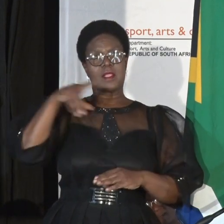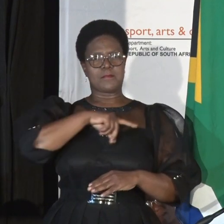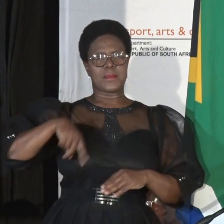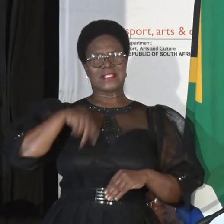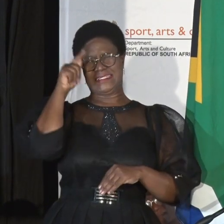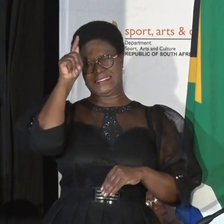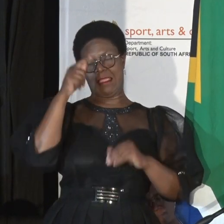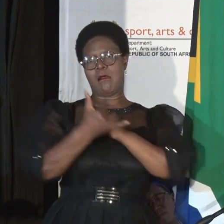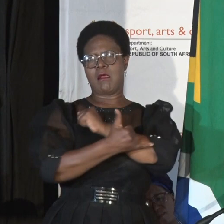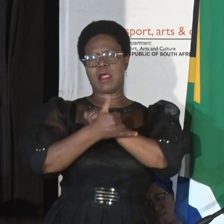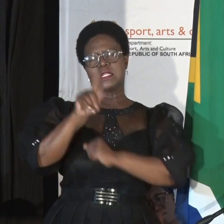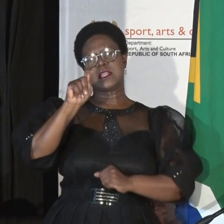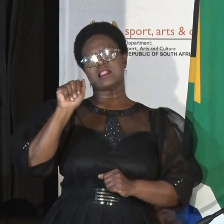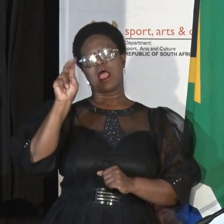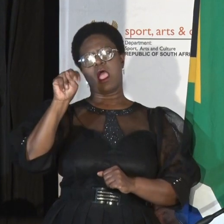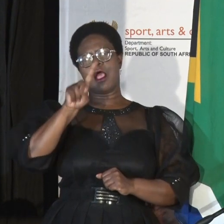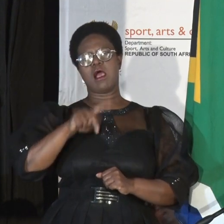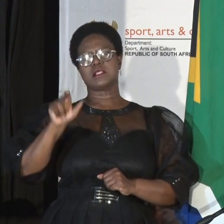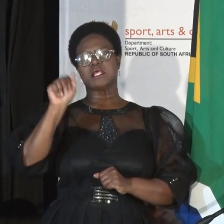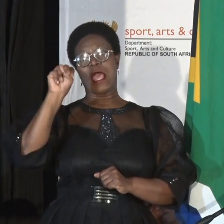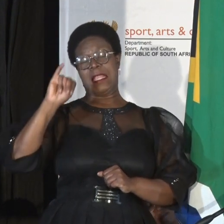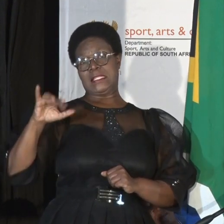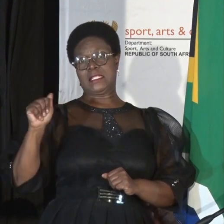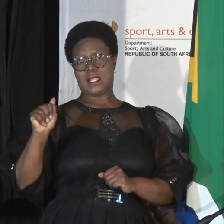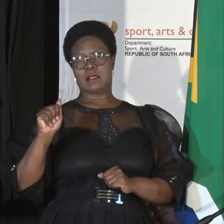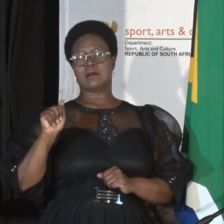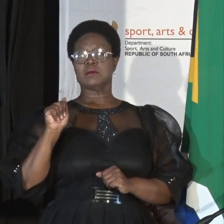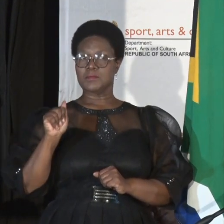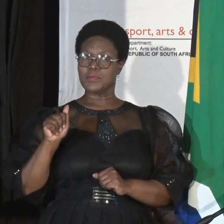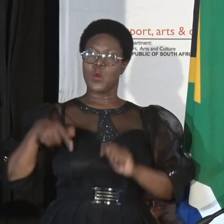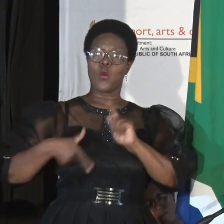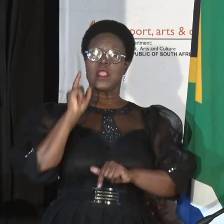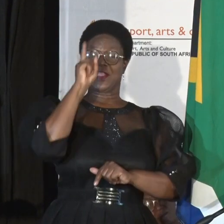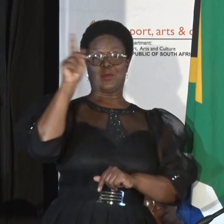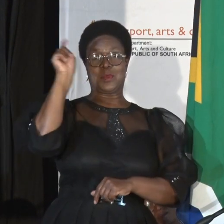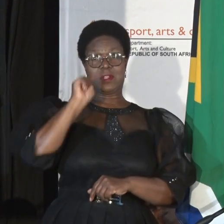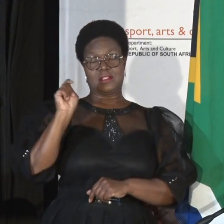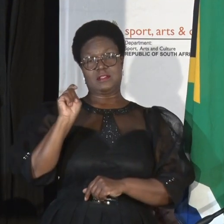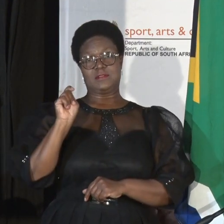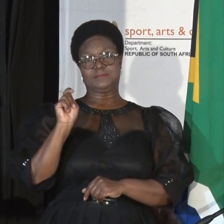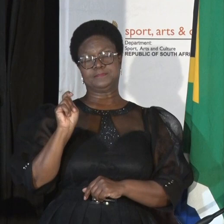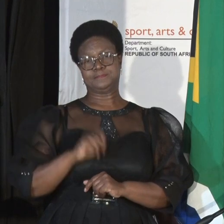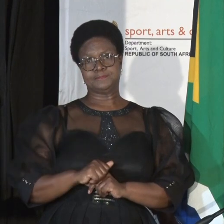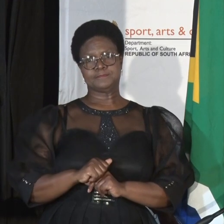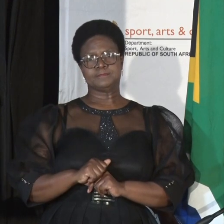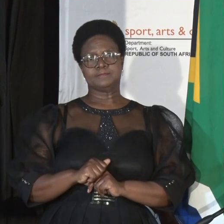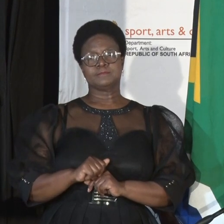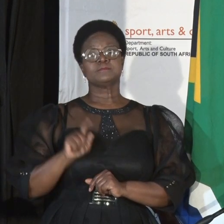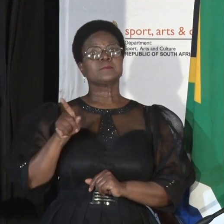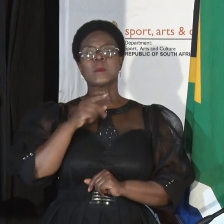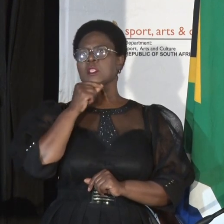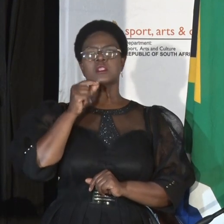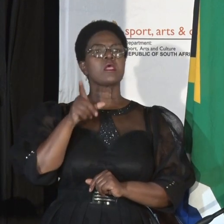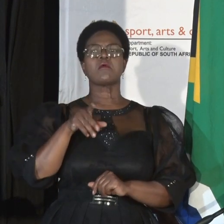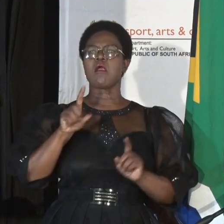Tanzania then, to help with the health sector following the departure of British nurses, who said they could not